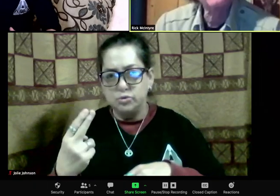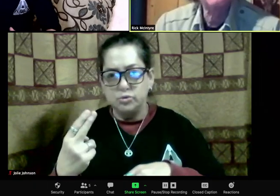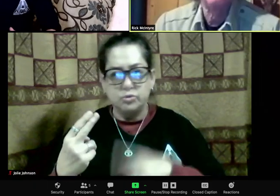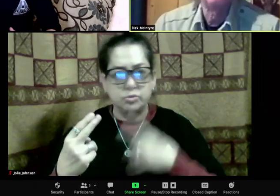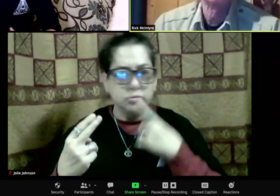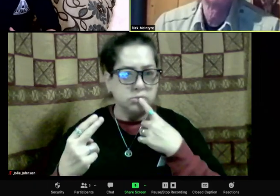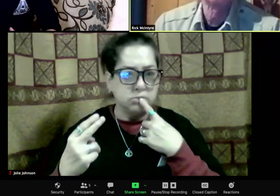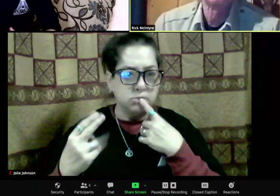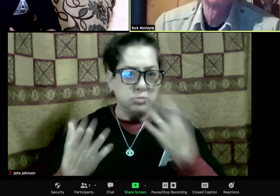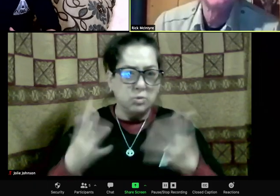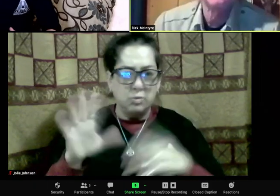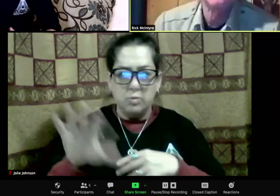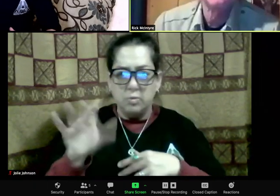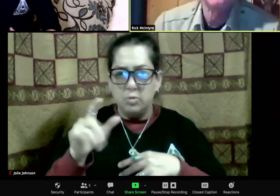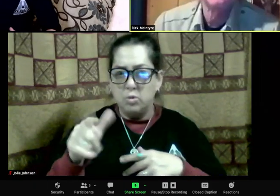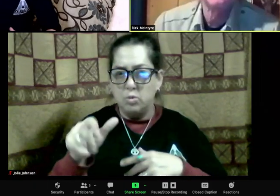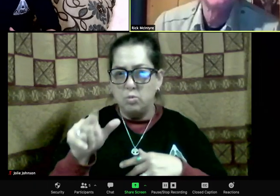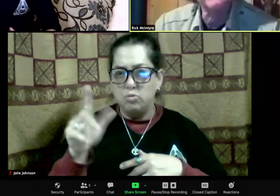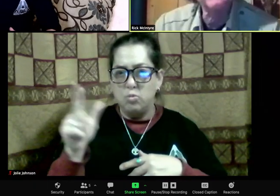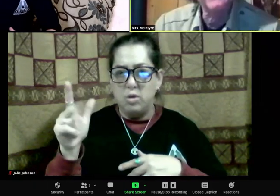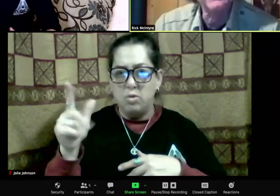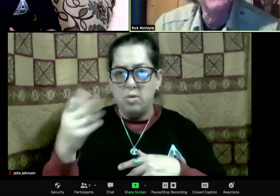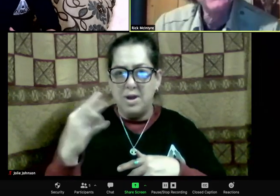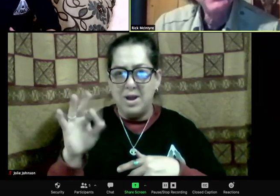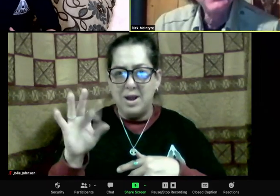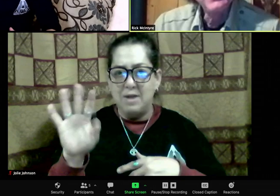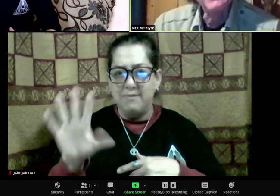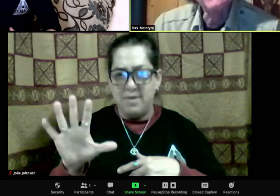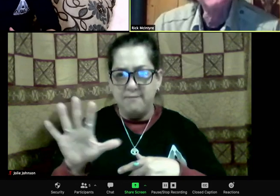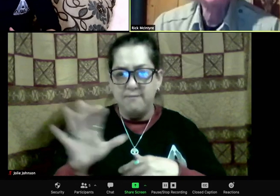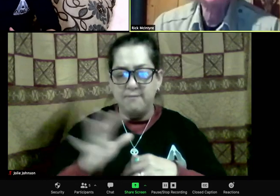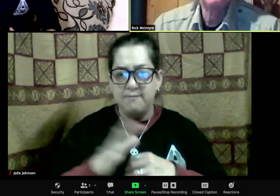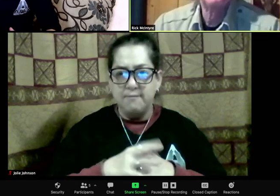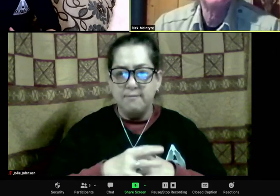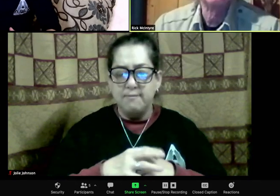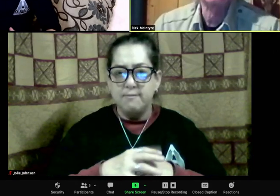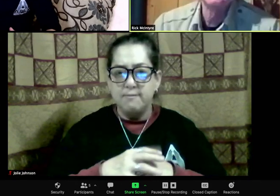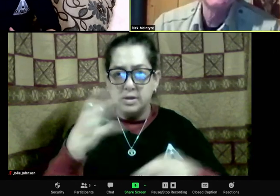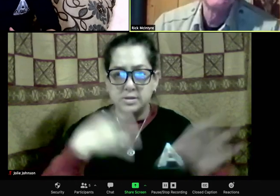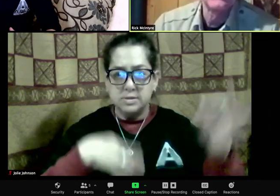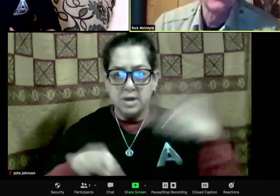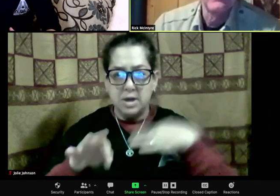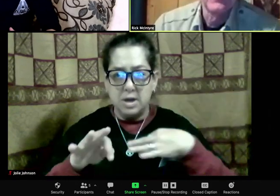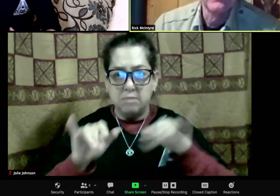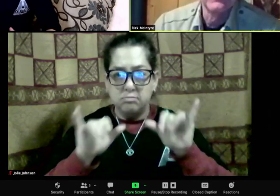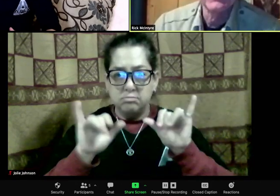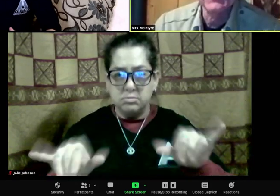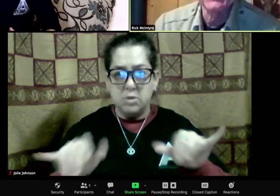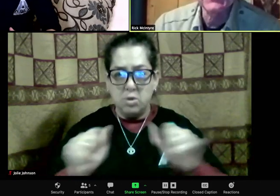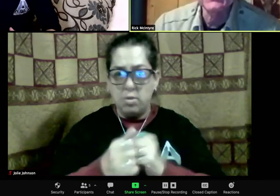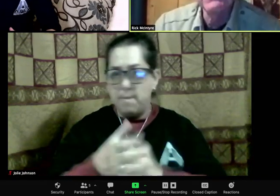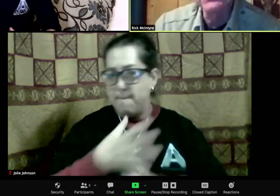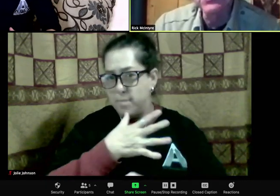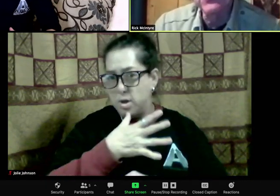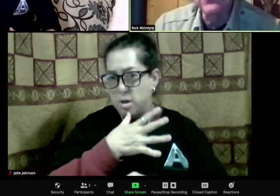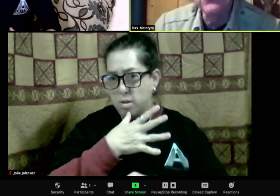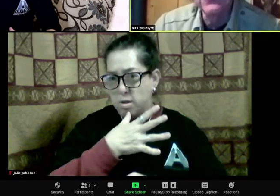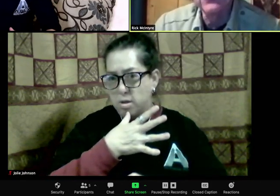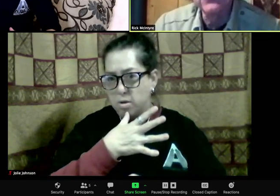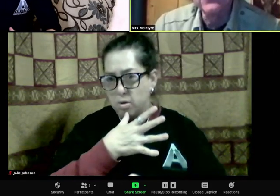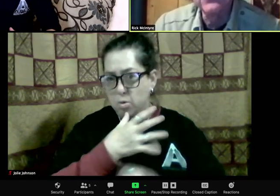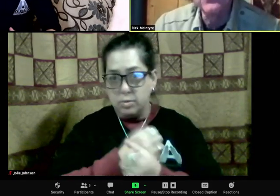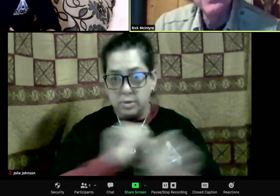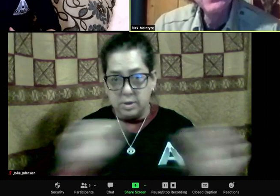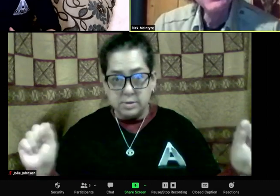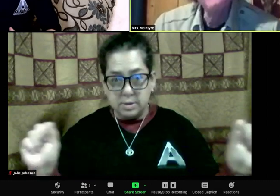had a personality and a character where she was very willing to take on a lot of risk and uncertainty